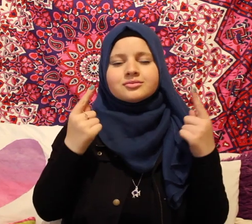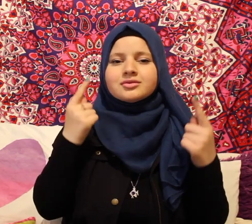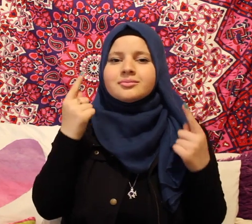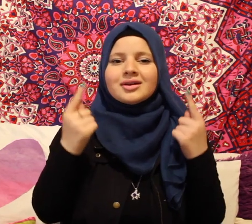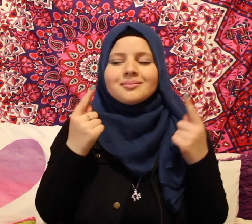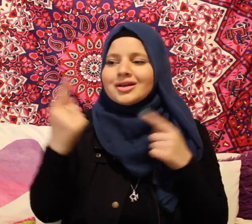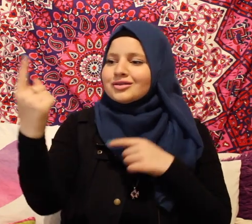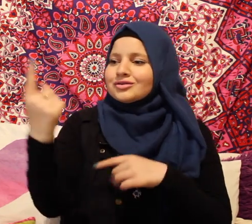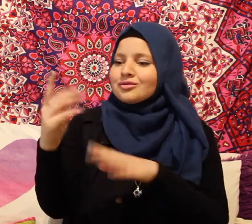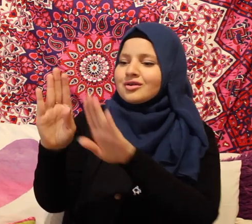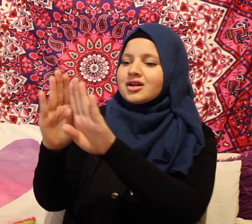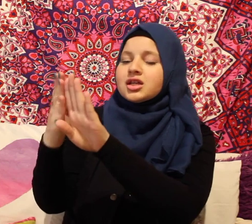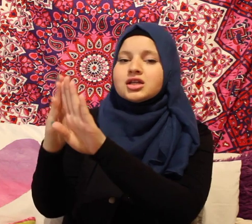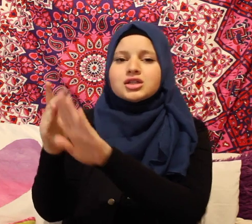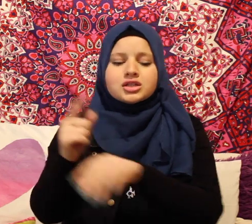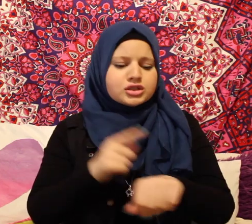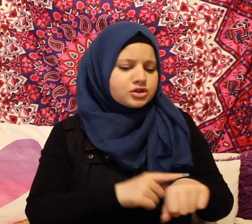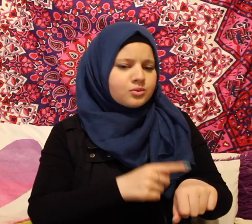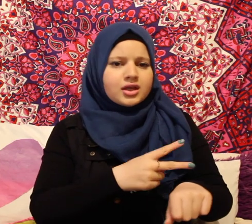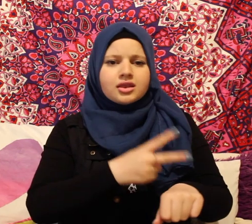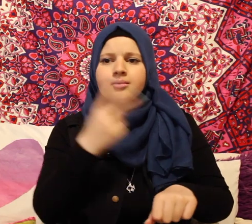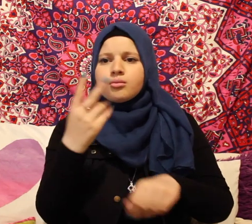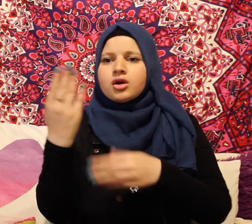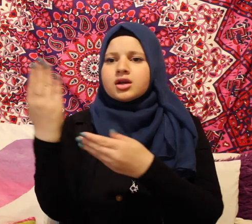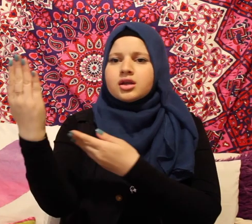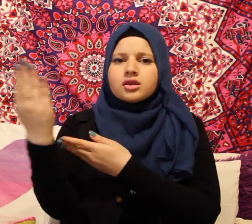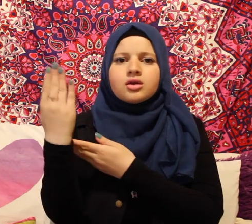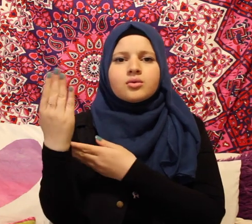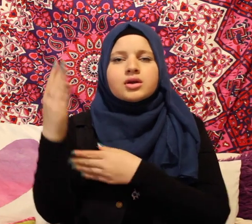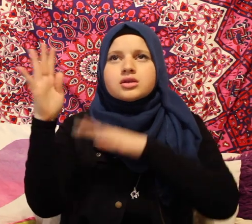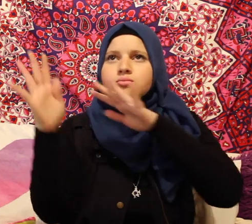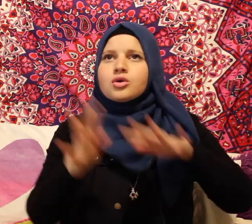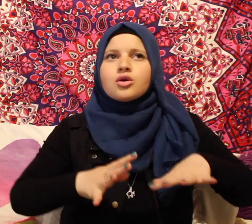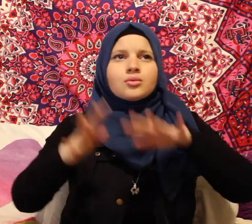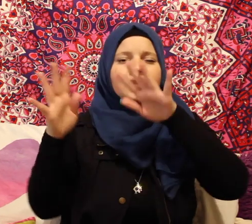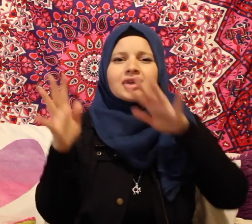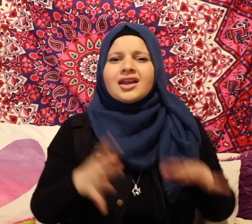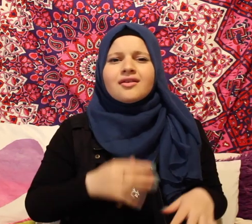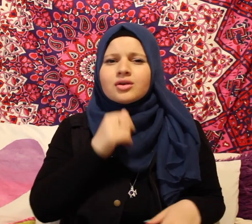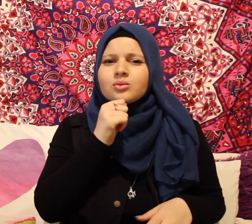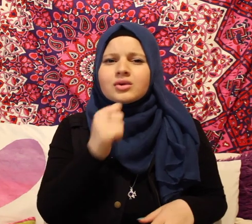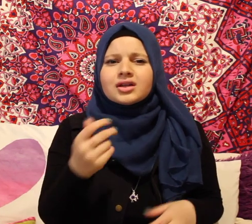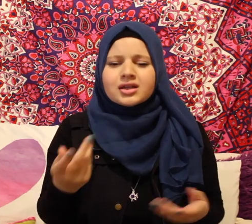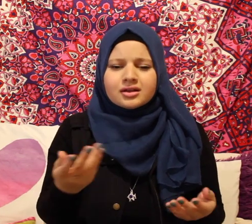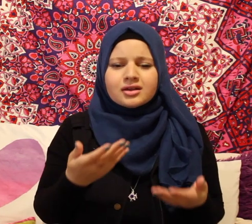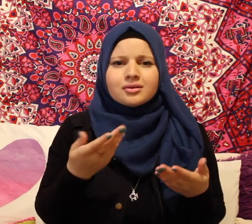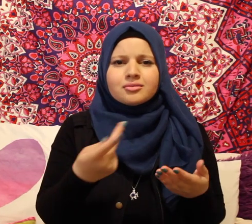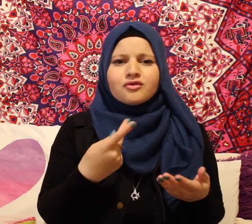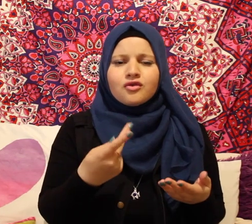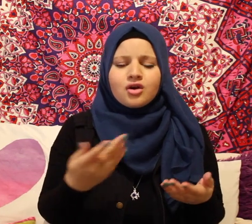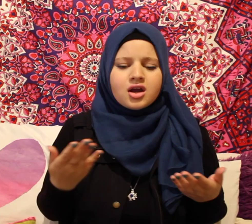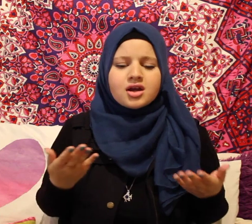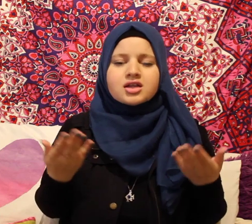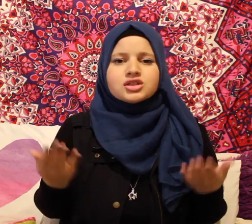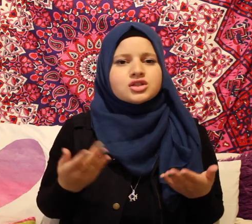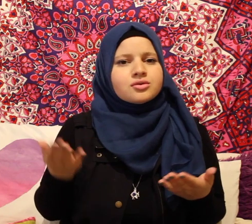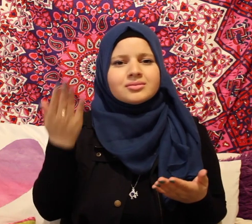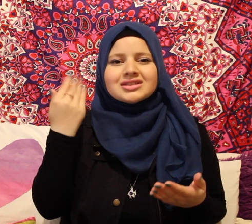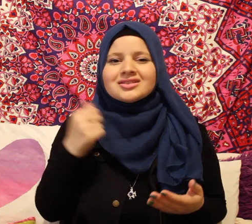turning up at my door It's 2 in the morning, the rain is pouring, haven't we been here before? Don't